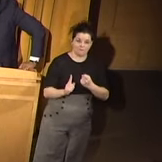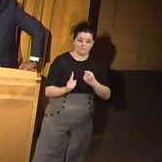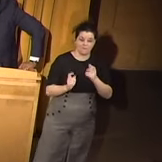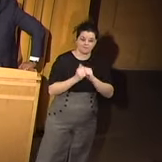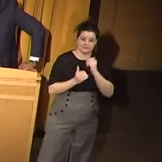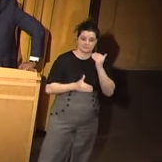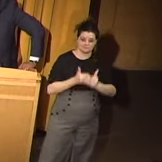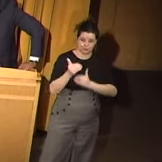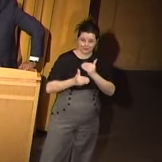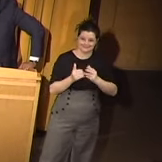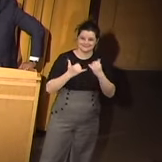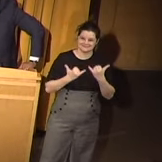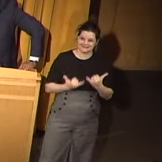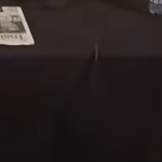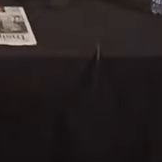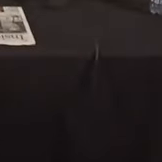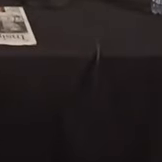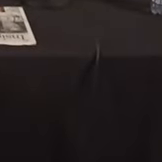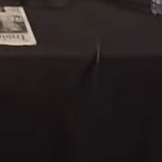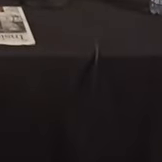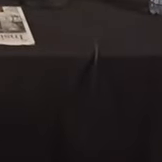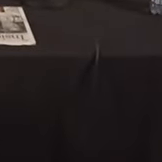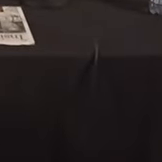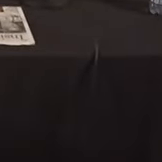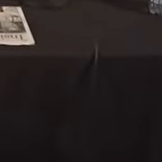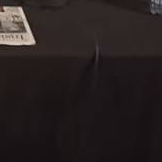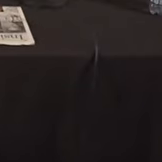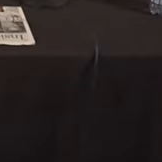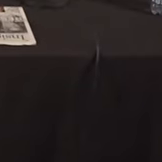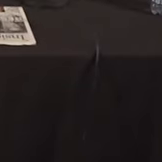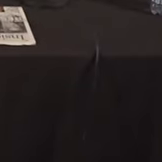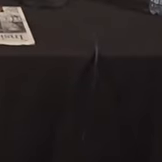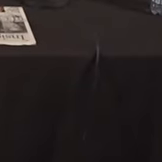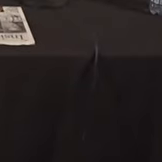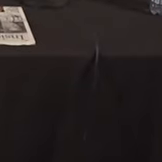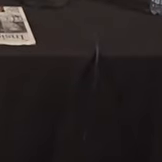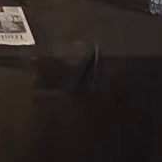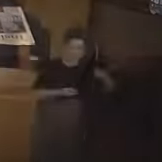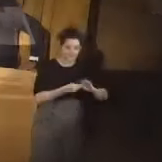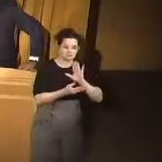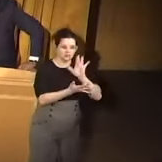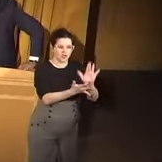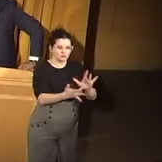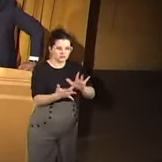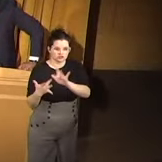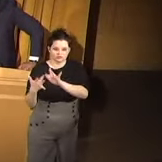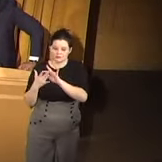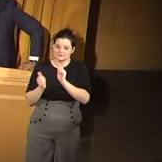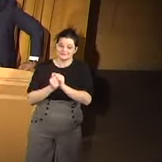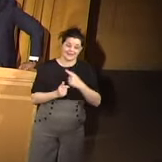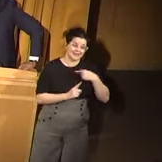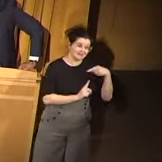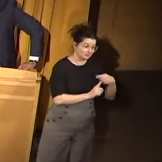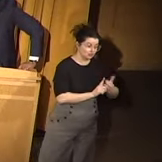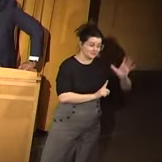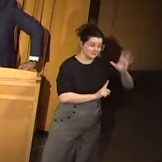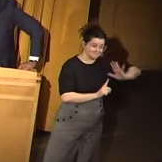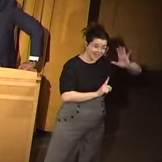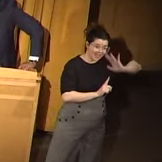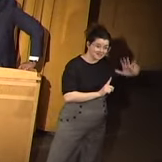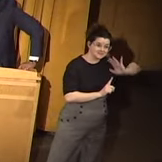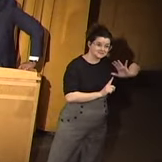process now would be to capitalize on the work that's been done and to outreach those communities that either, A, in the past